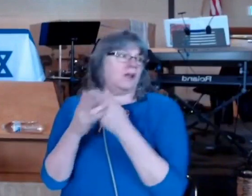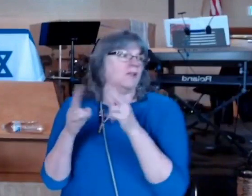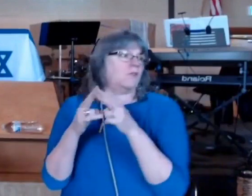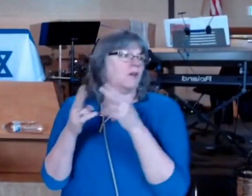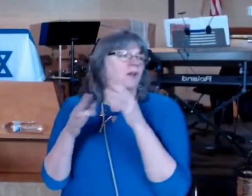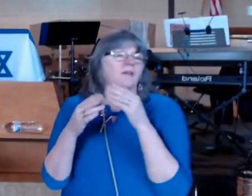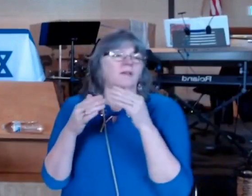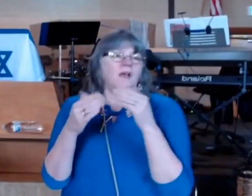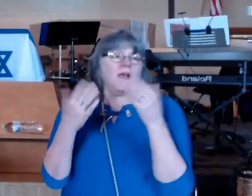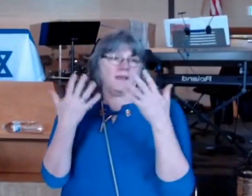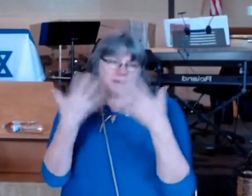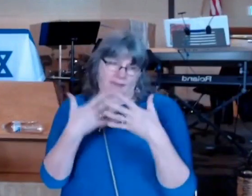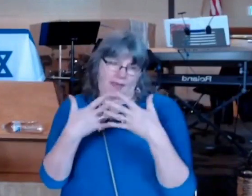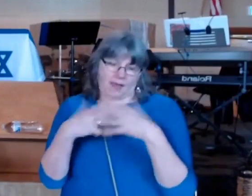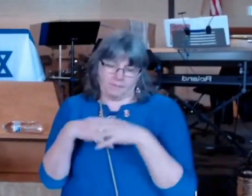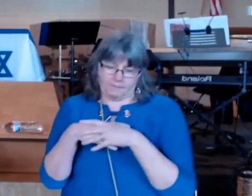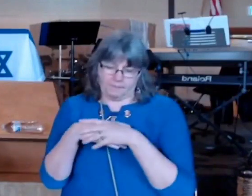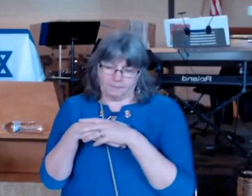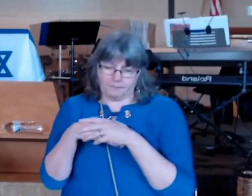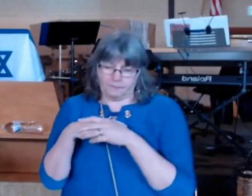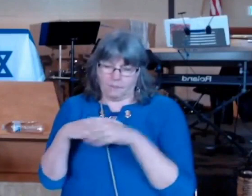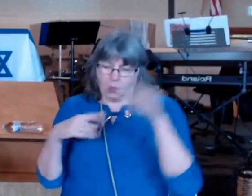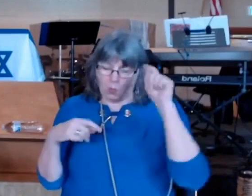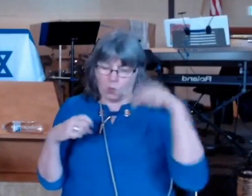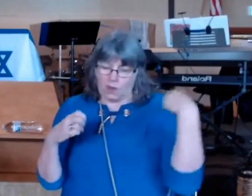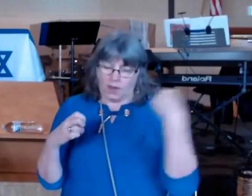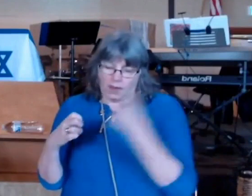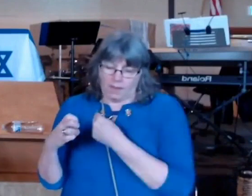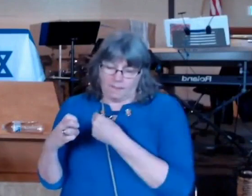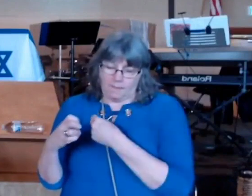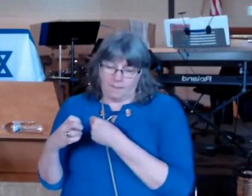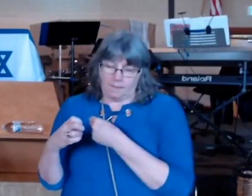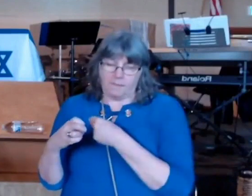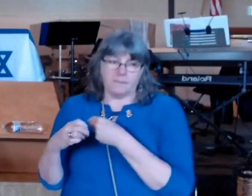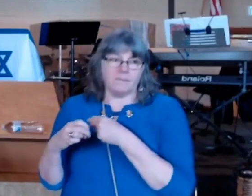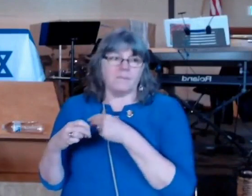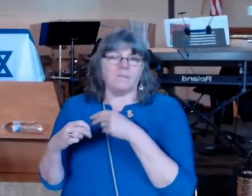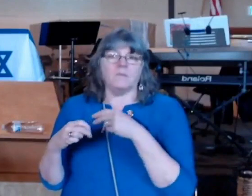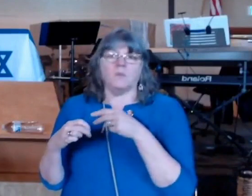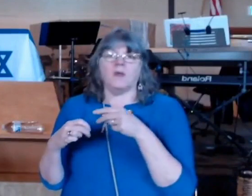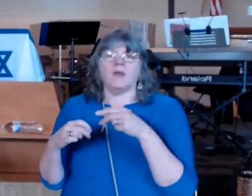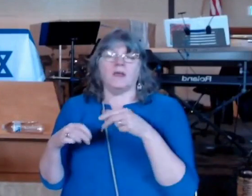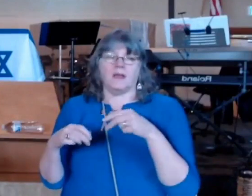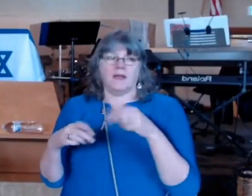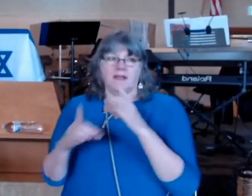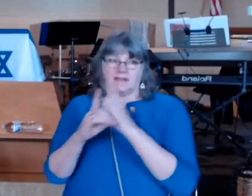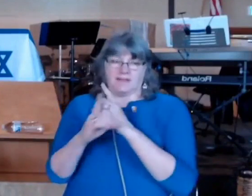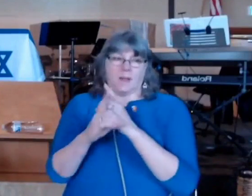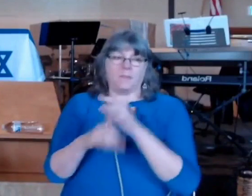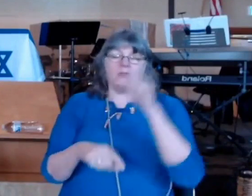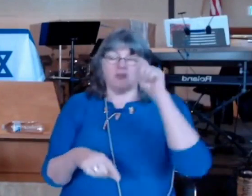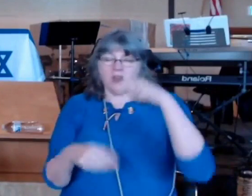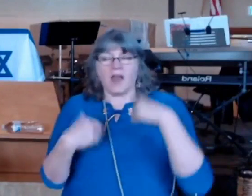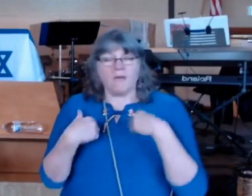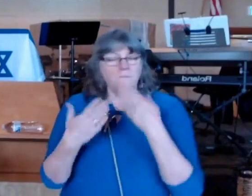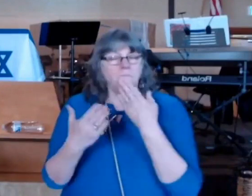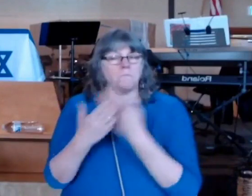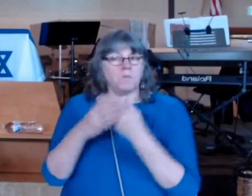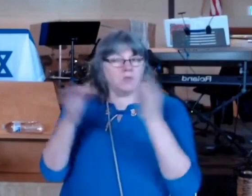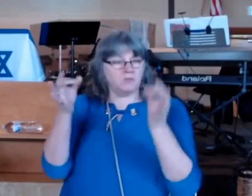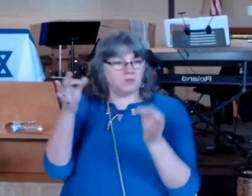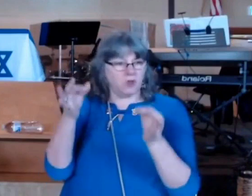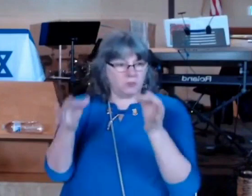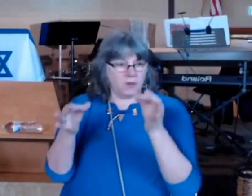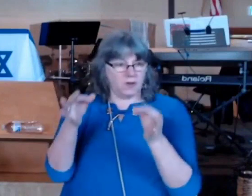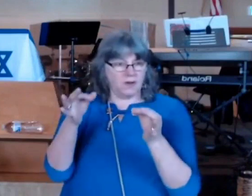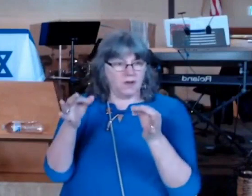it's very sad we as disciples need to make sure our judgment is is